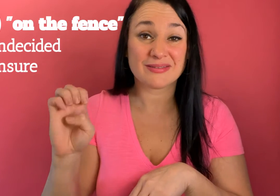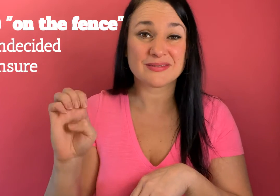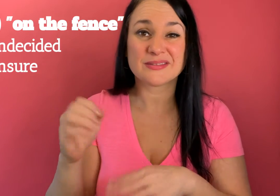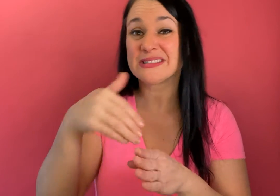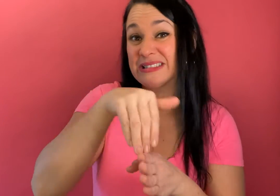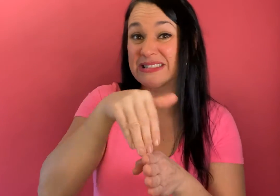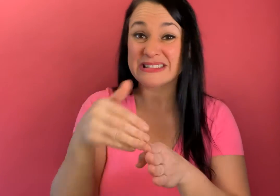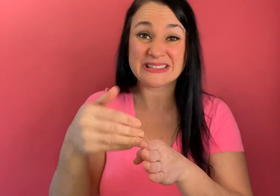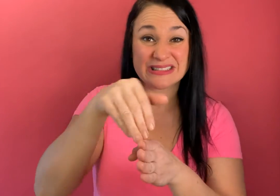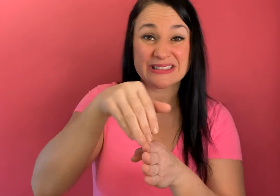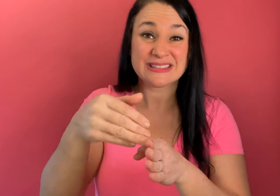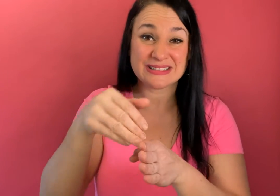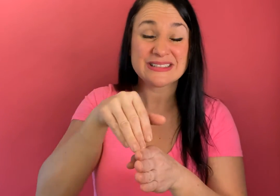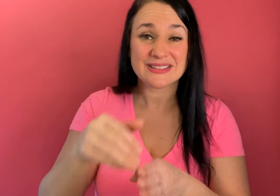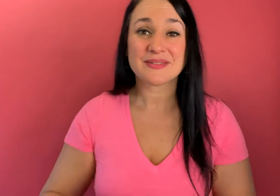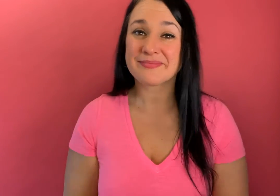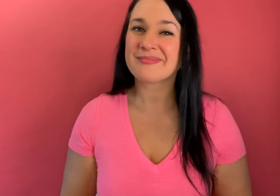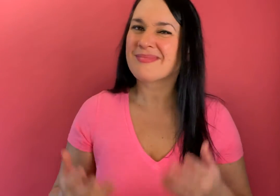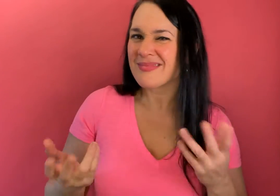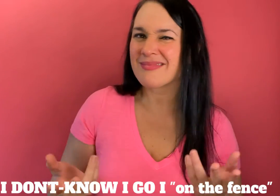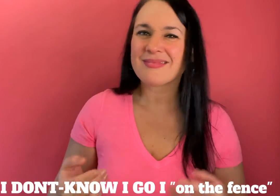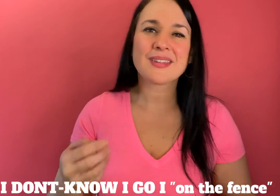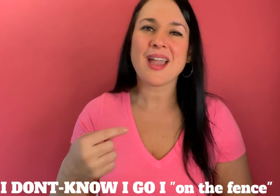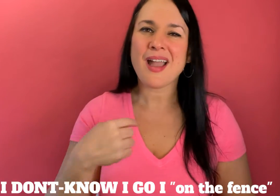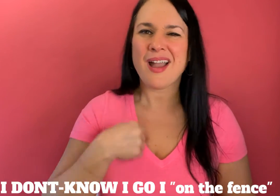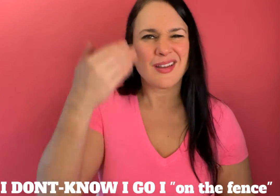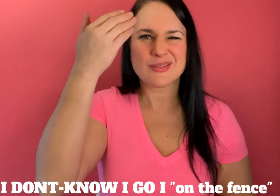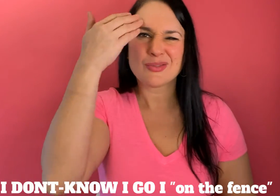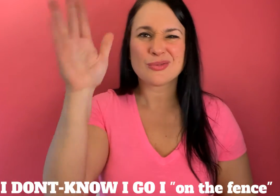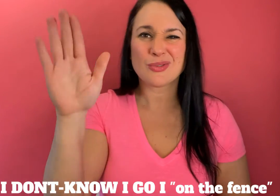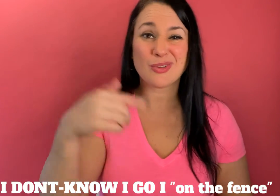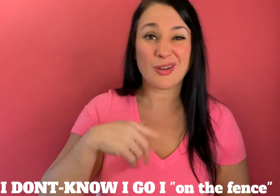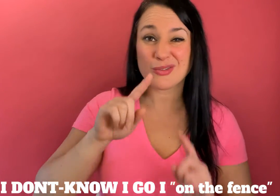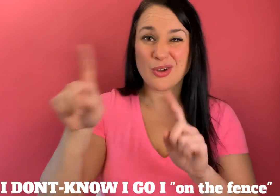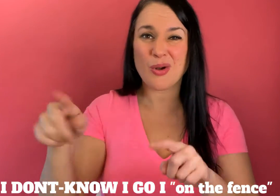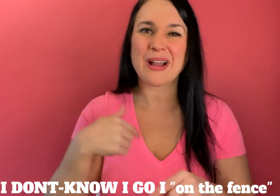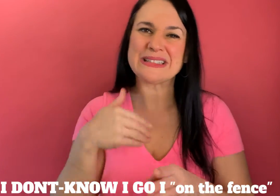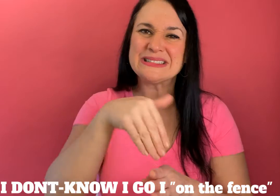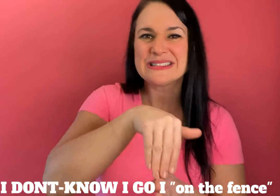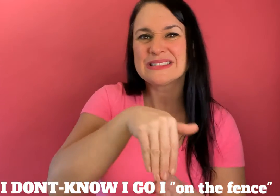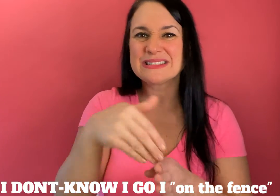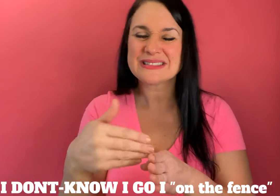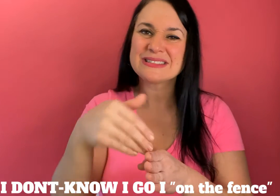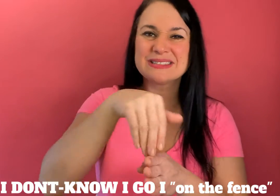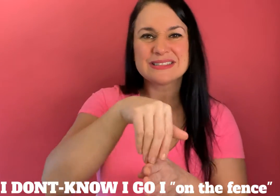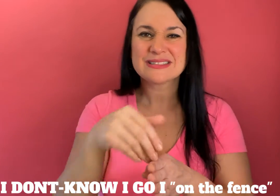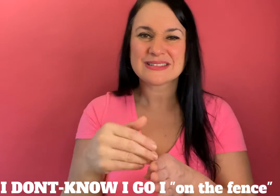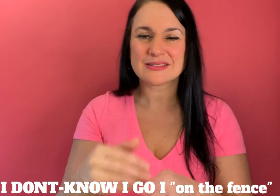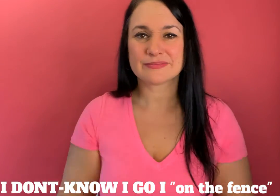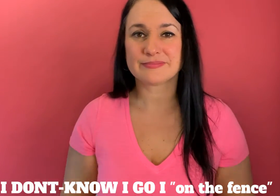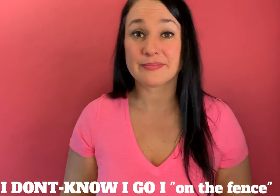you know you're not sure on the fence so you could say i don't know if i'm gonna go i'm kind of on the fence